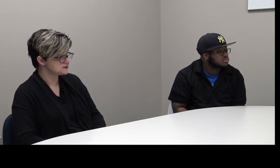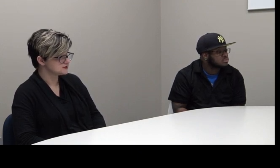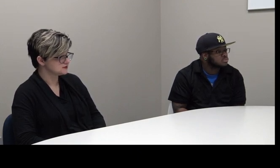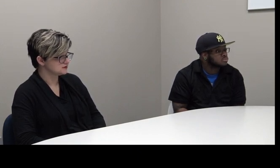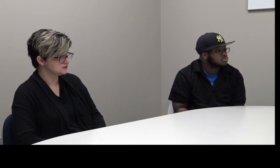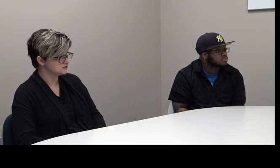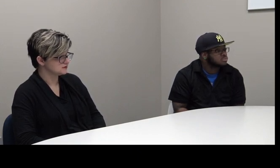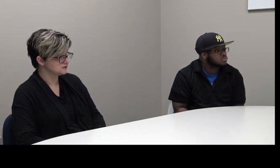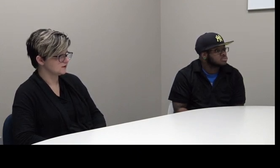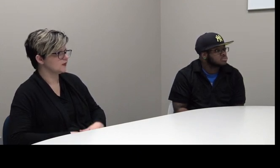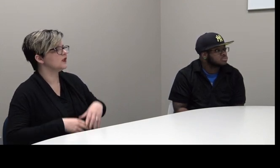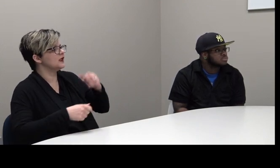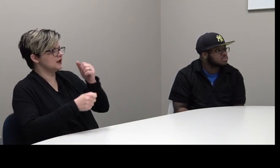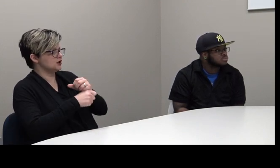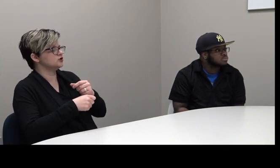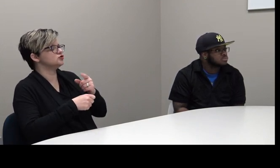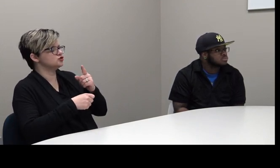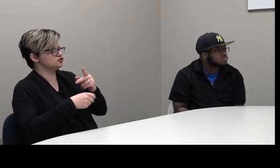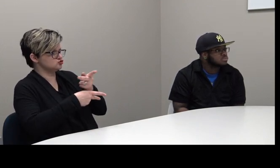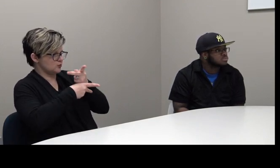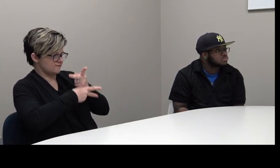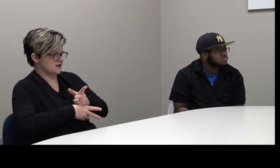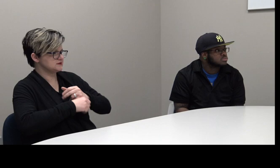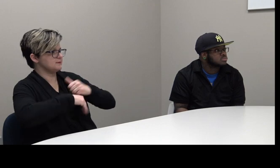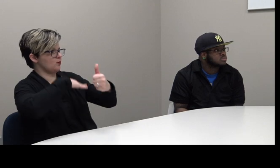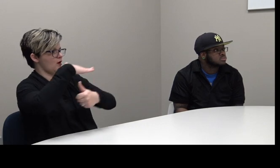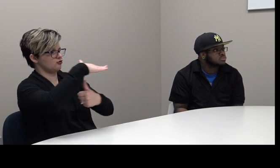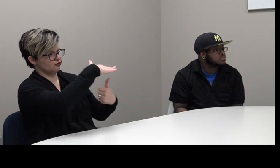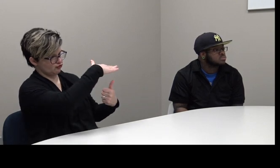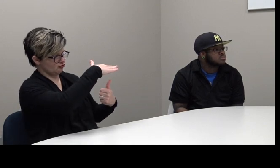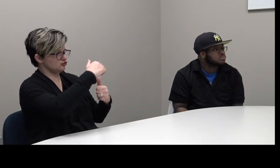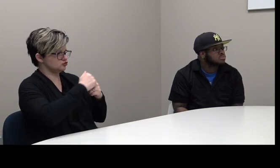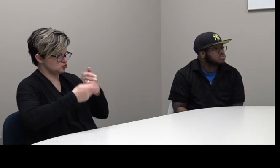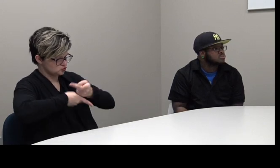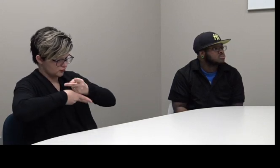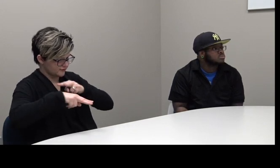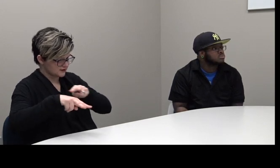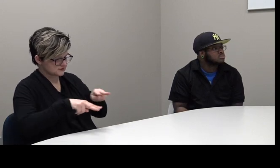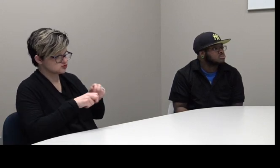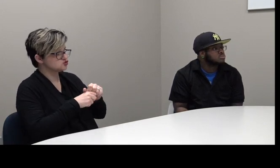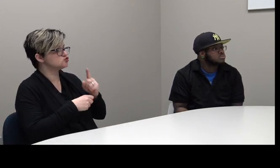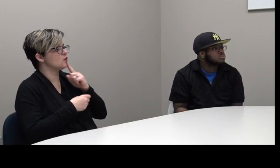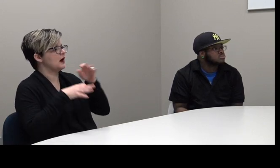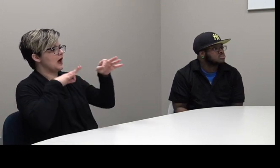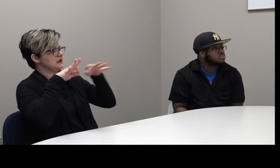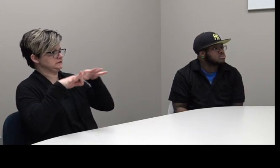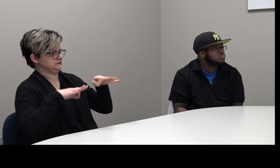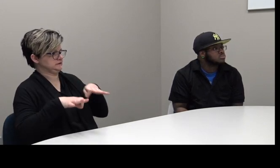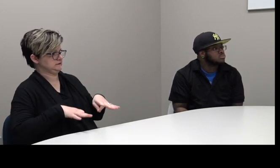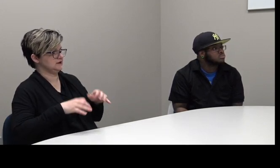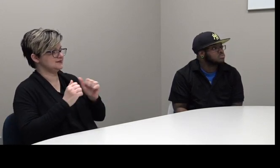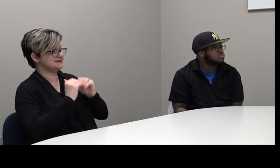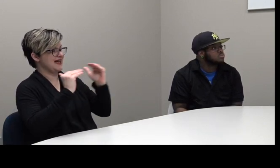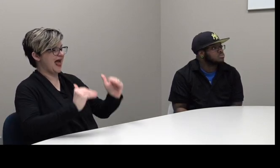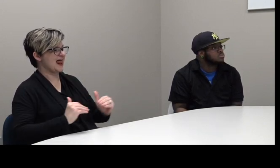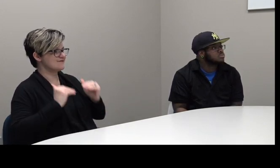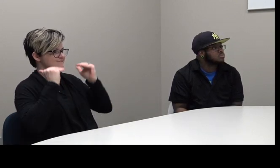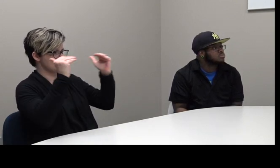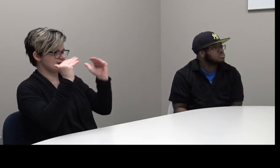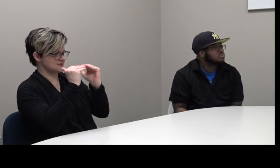me, correct? That's correct. correct. So, as the statement reads, it's Janitor A, this is advanced level.